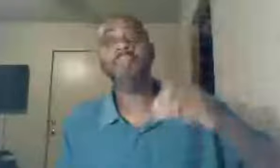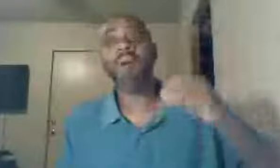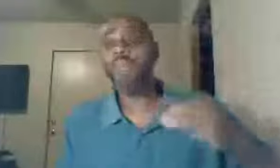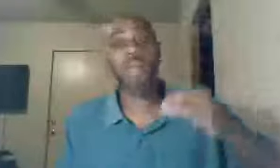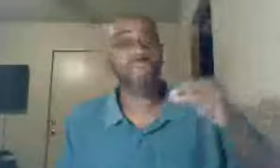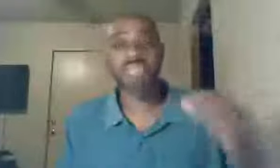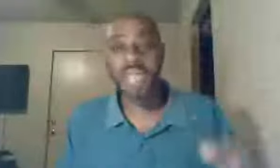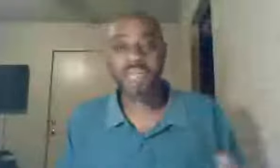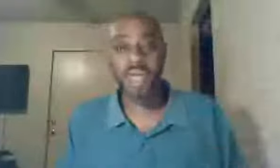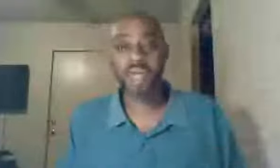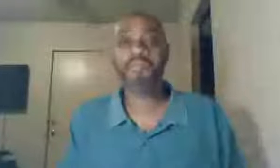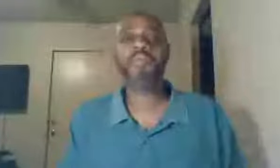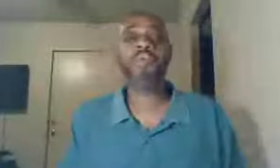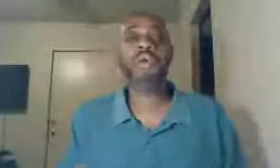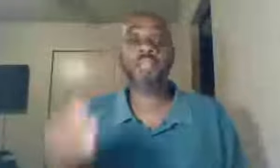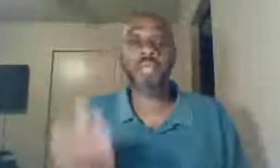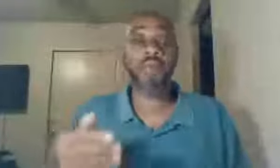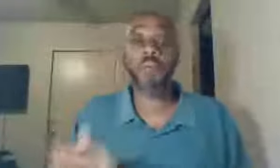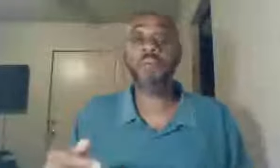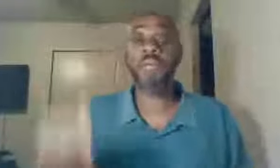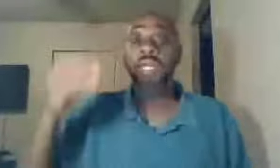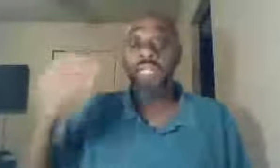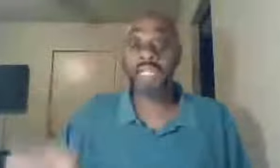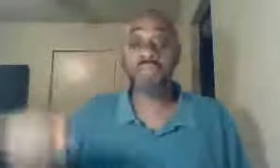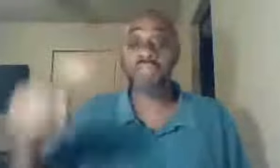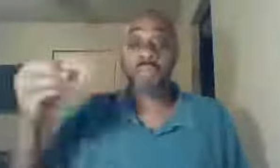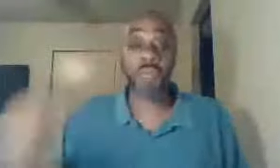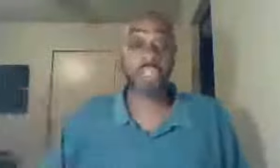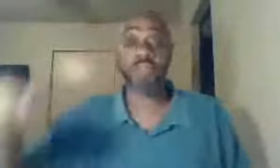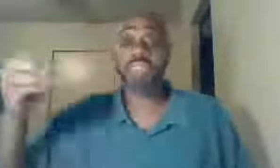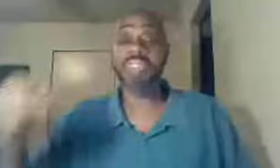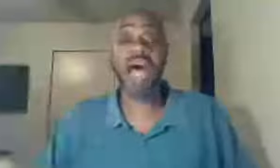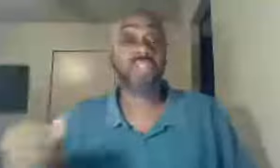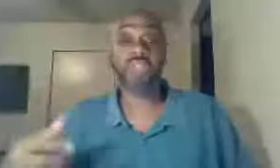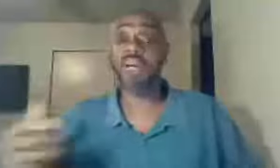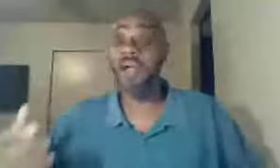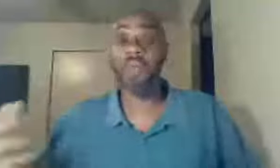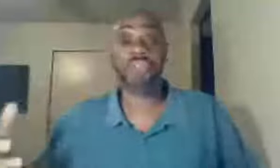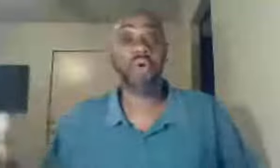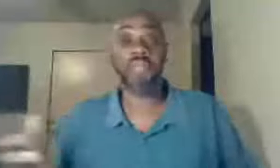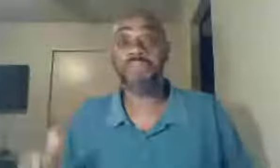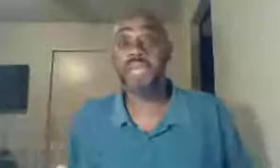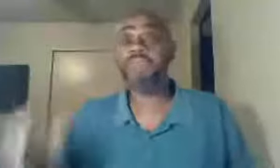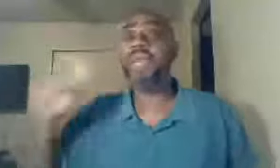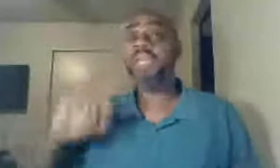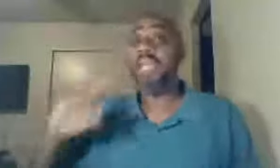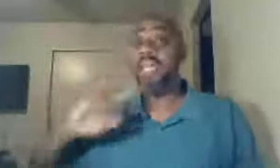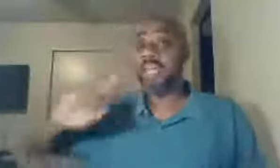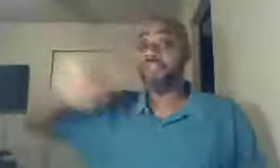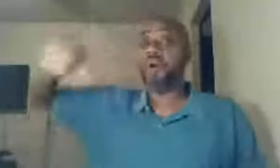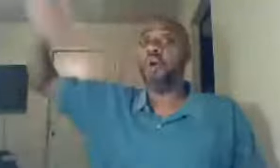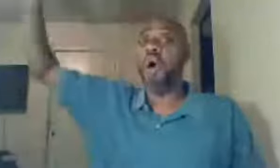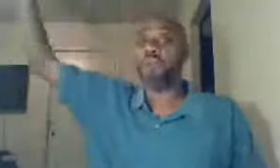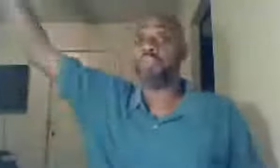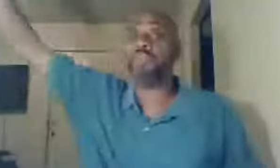but we don't stay there, at some point, we want to, leaving the principles, and doctrine, of our most holy faith, let us go on, to